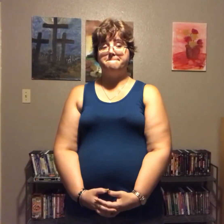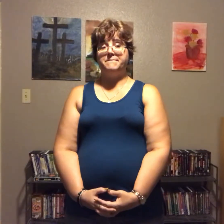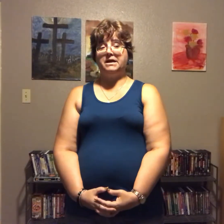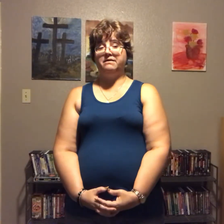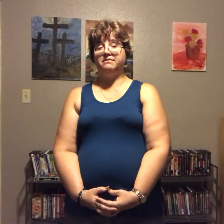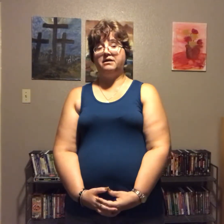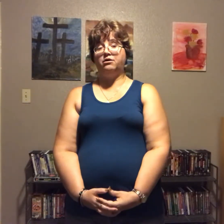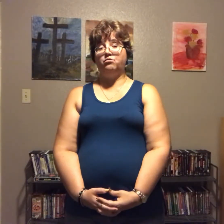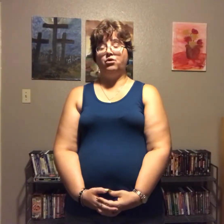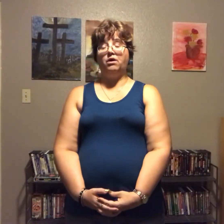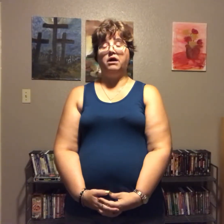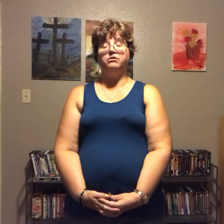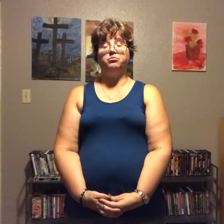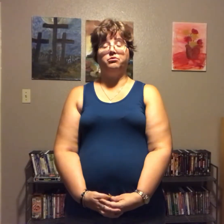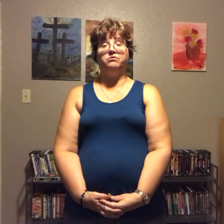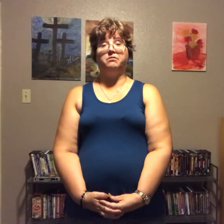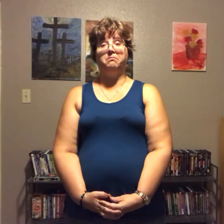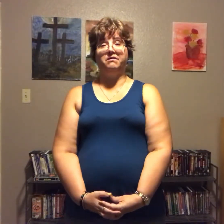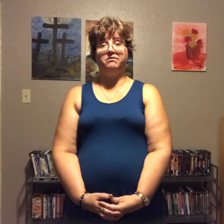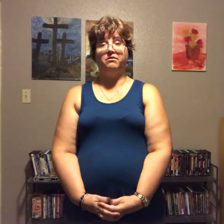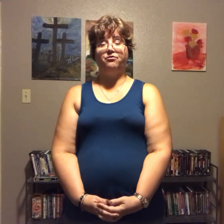because I don't know how to present myself